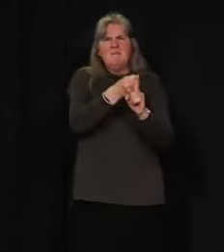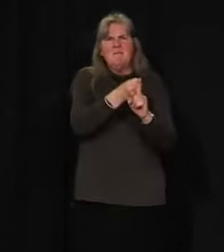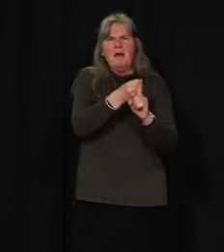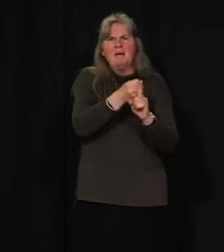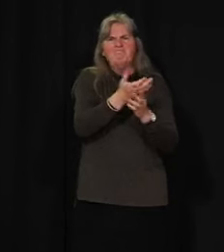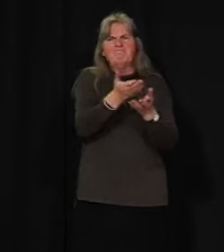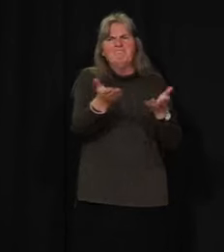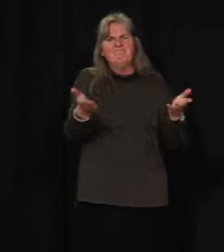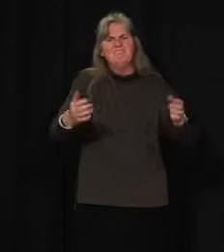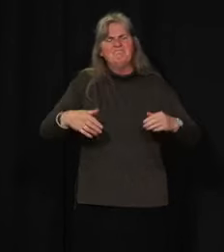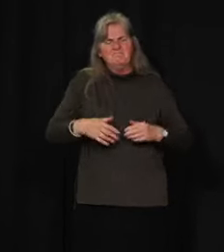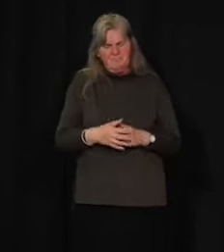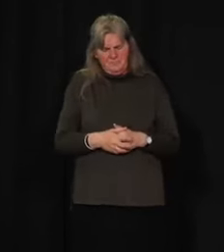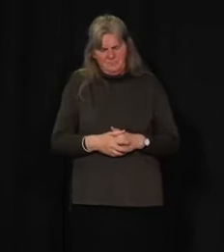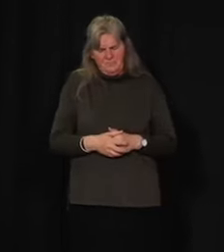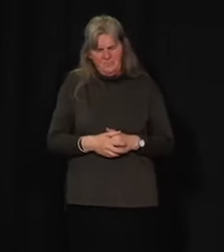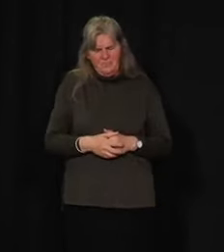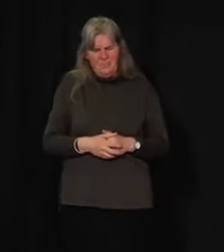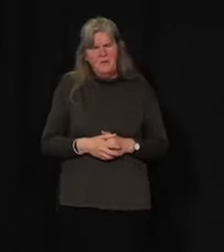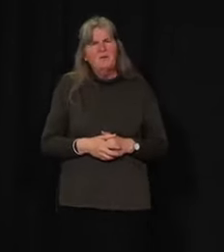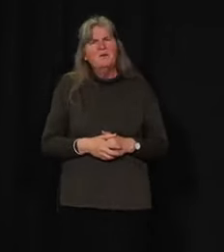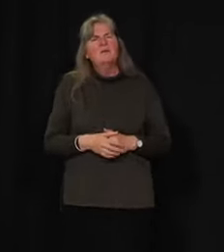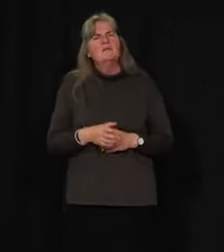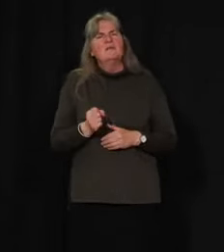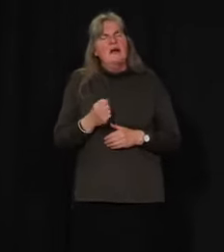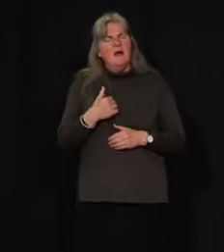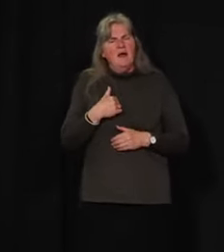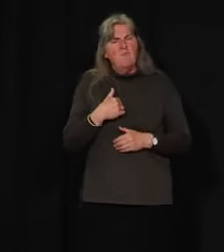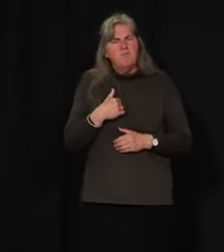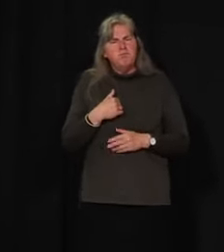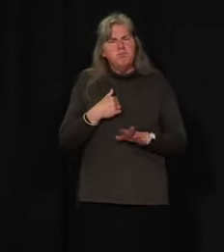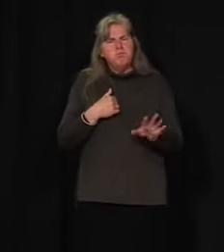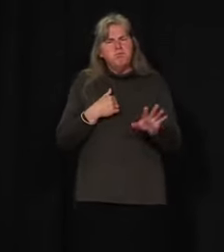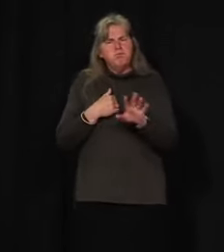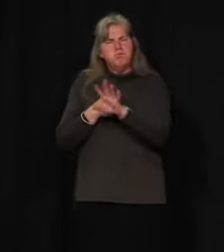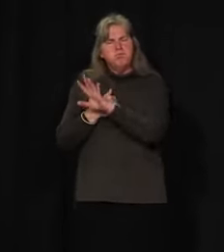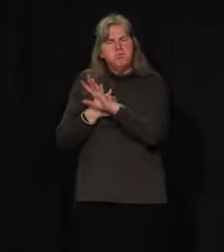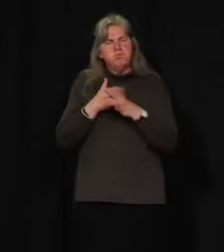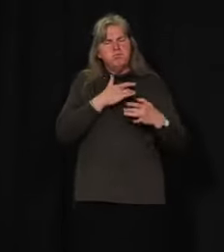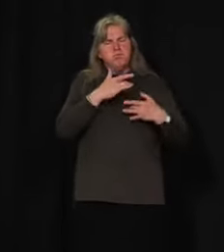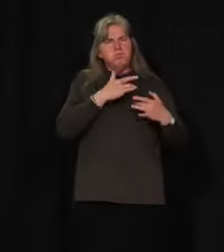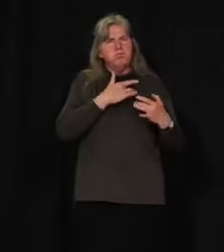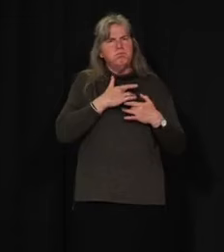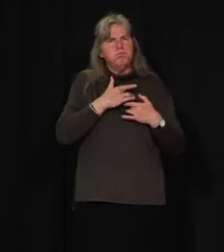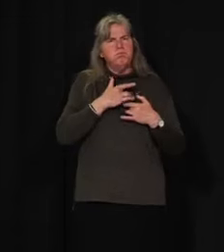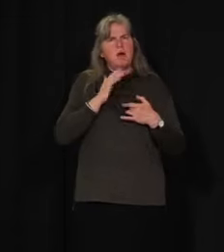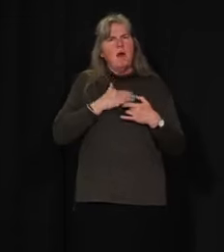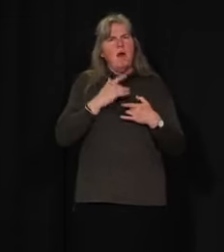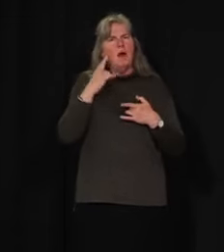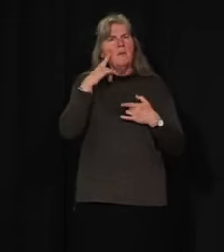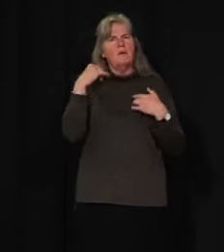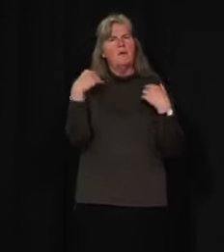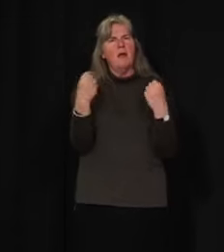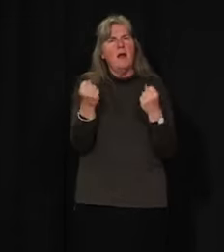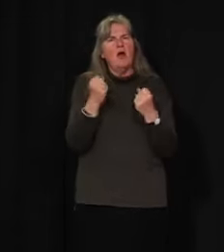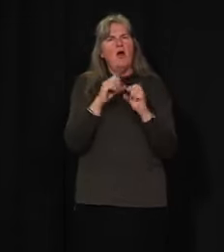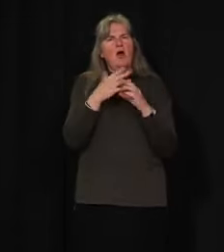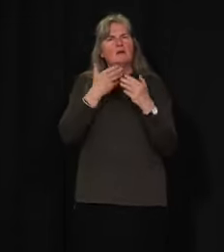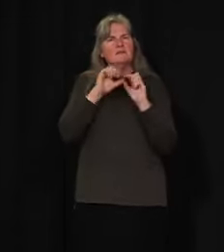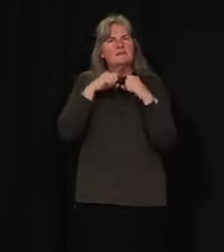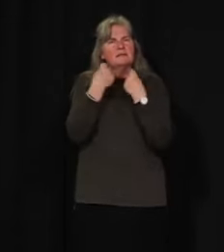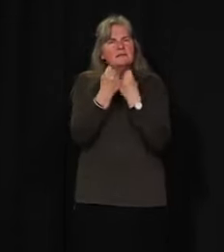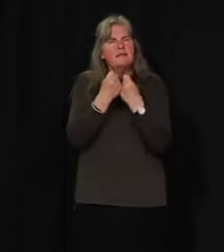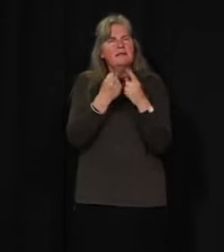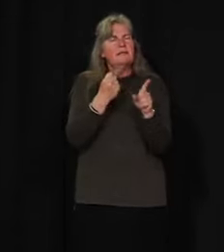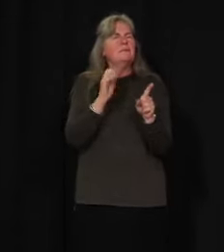In summary, I'm increasingly concerned about the overall health and wellness of our territory. So as we go forward,